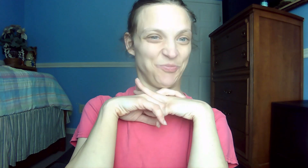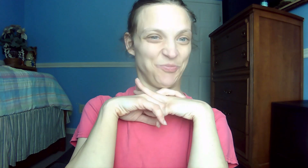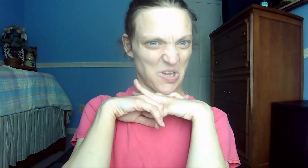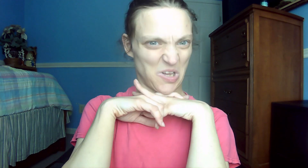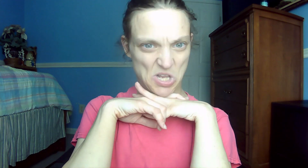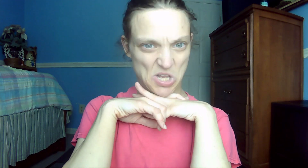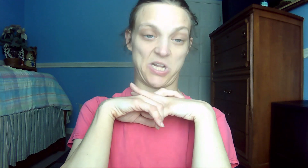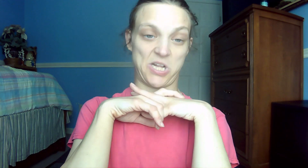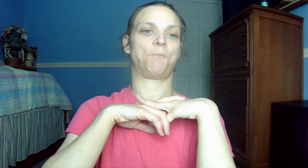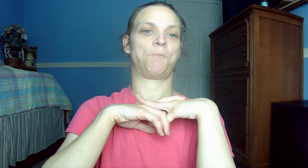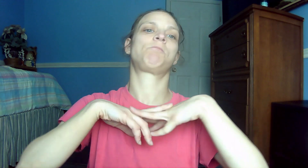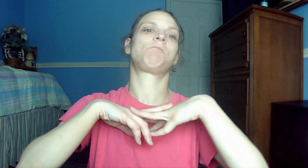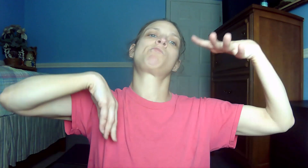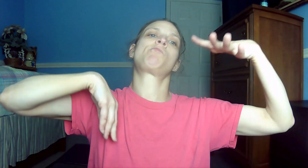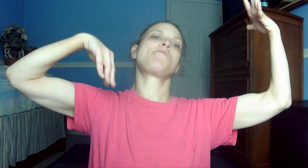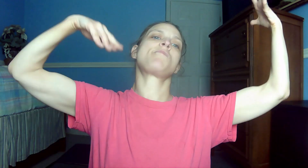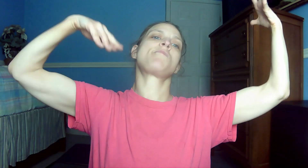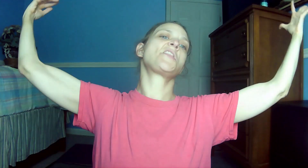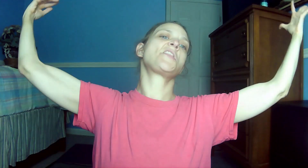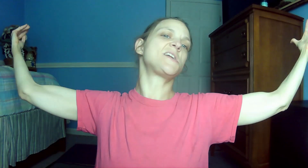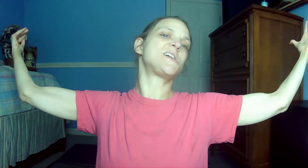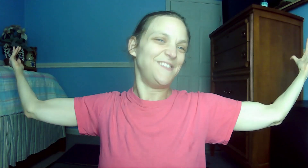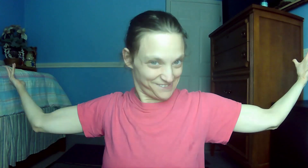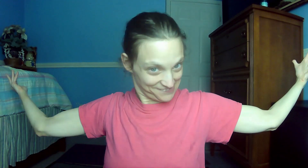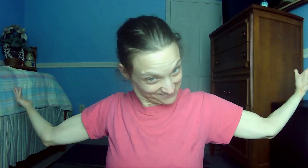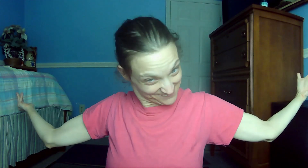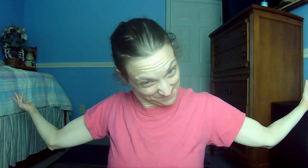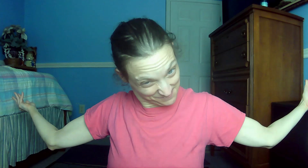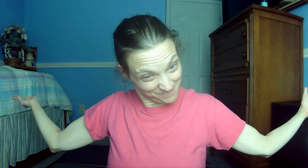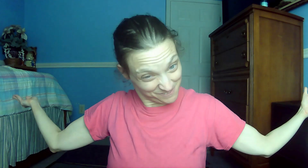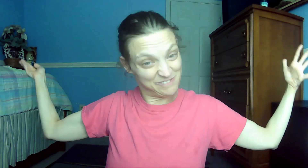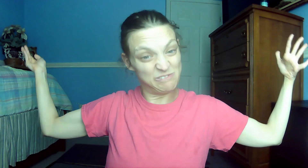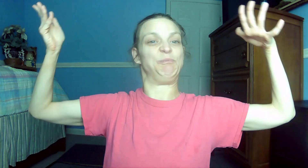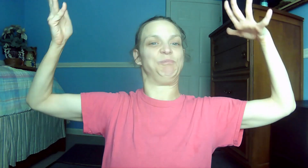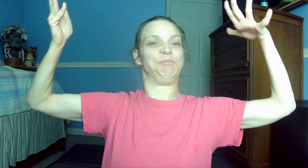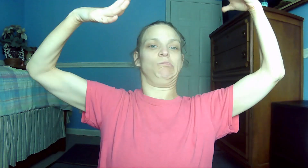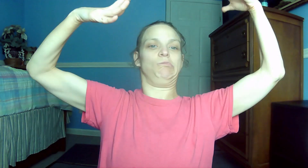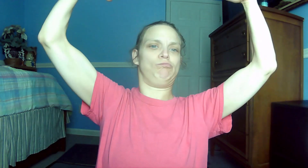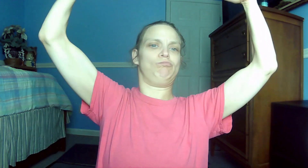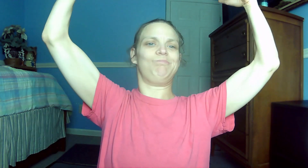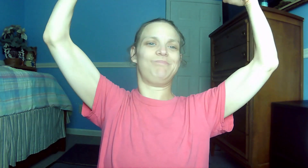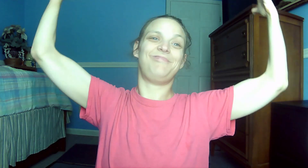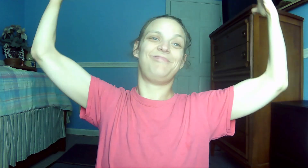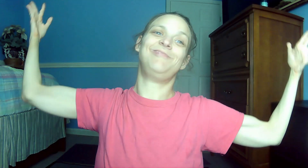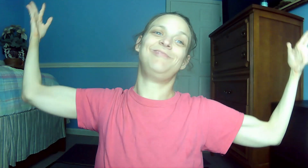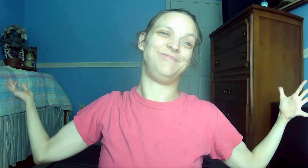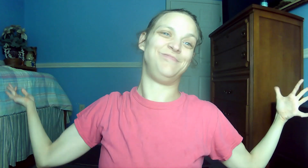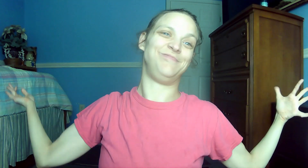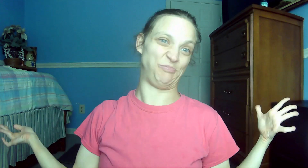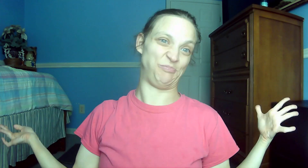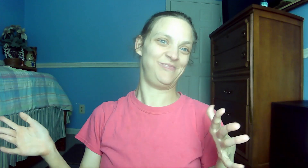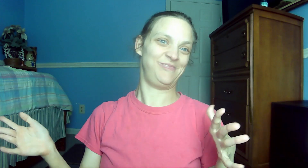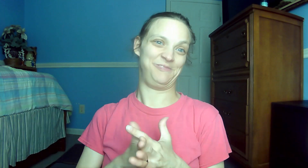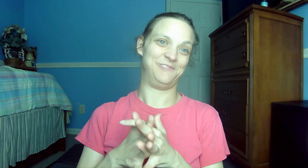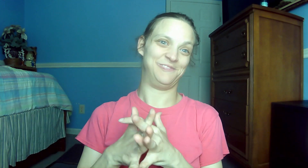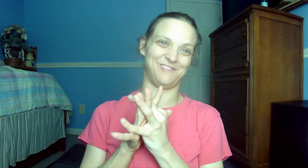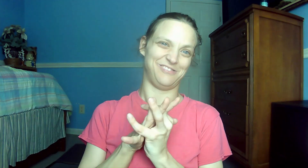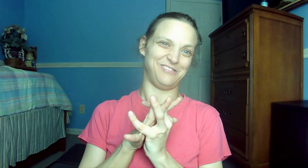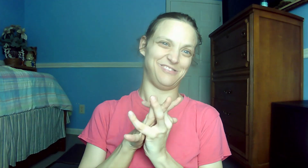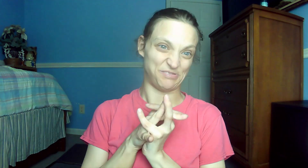Holy Spirit. 66. 2 Timothy 3.16 All scripture is God-free, and